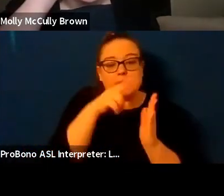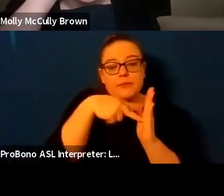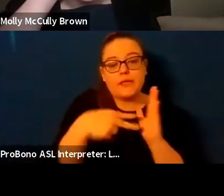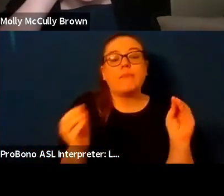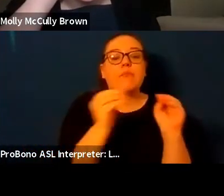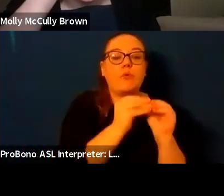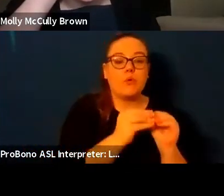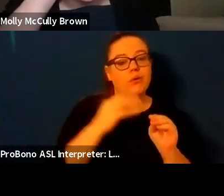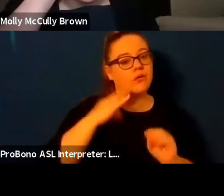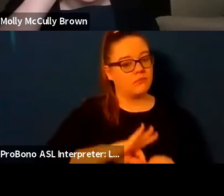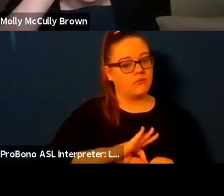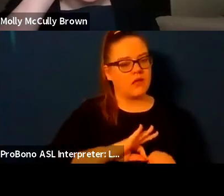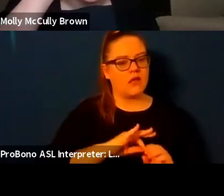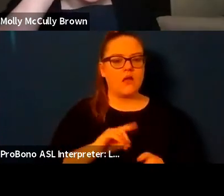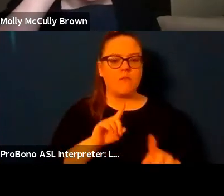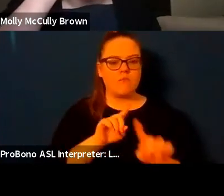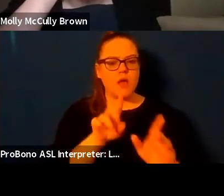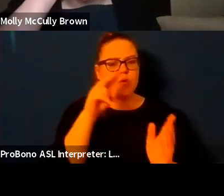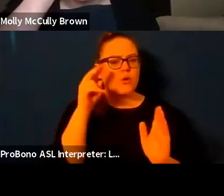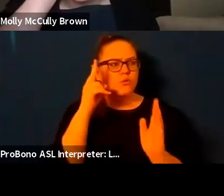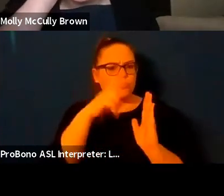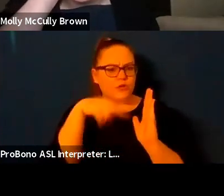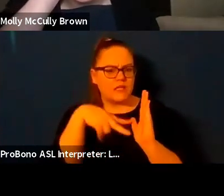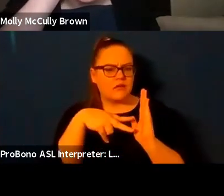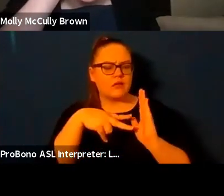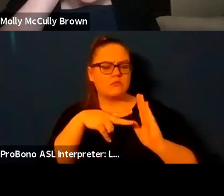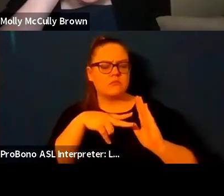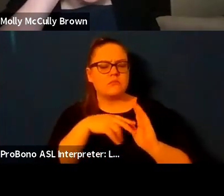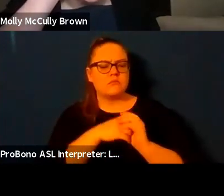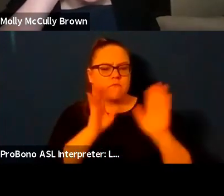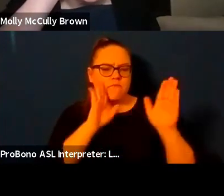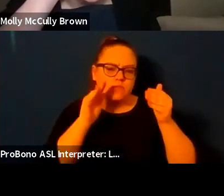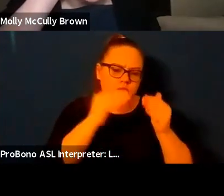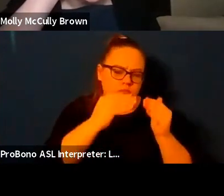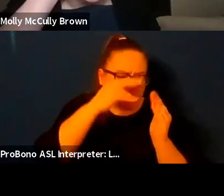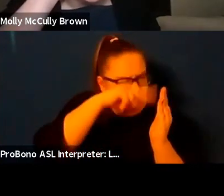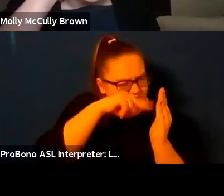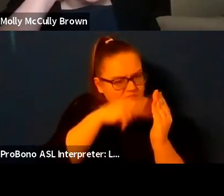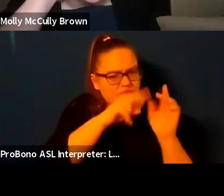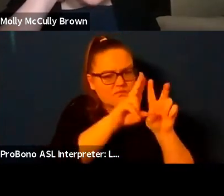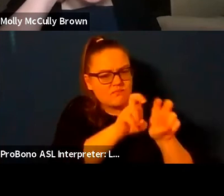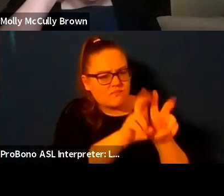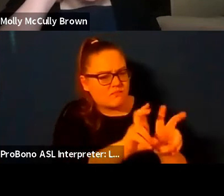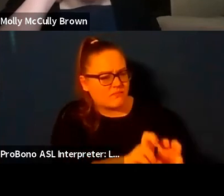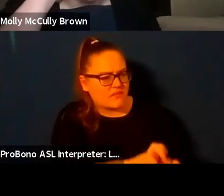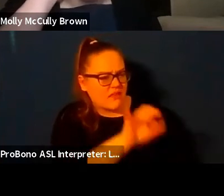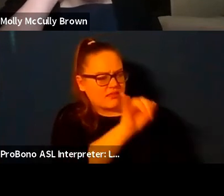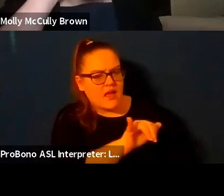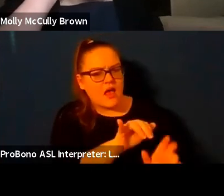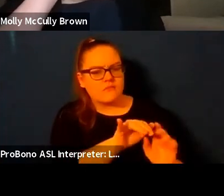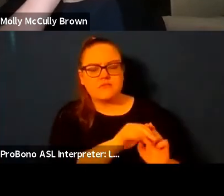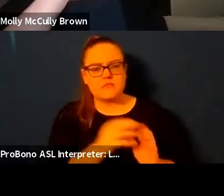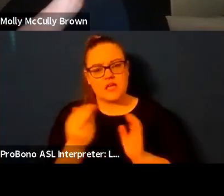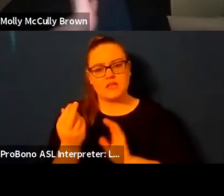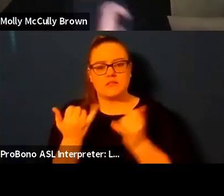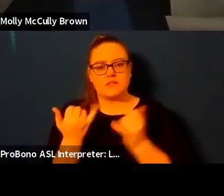reading attentively reading as a writer i think is just as useful as writing um i think it's so